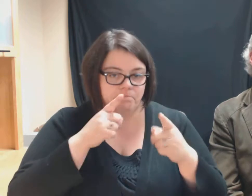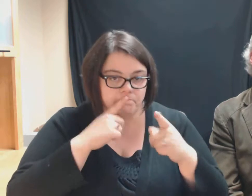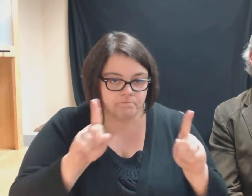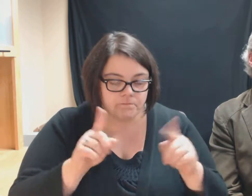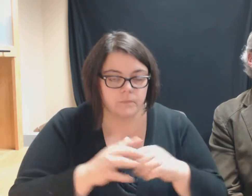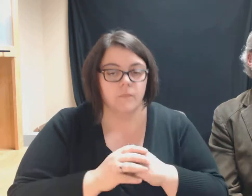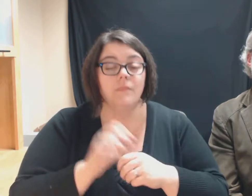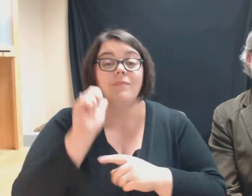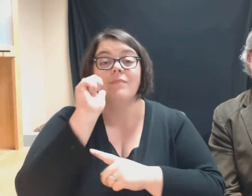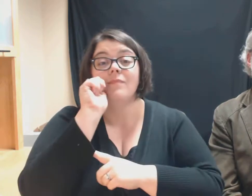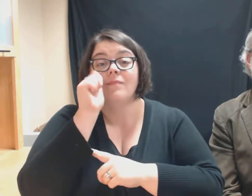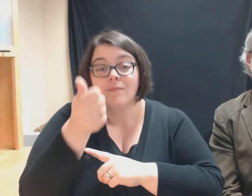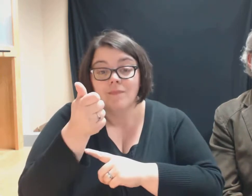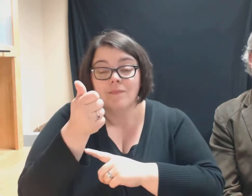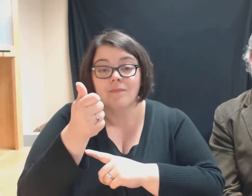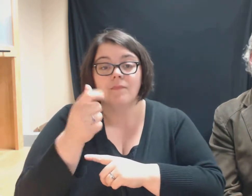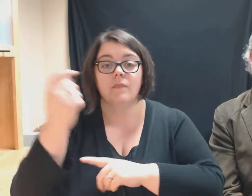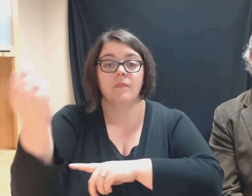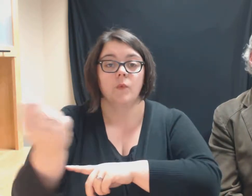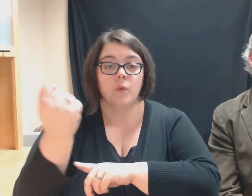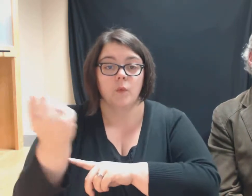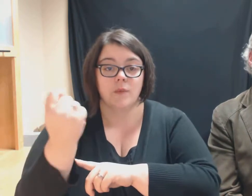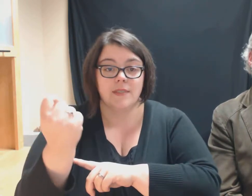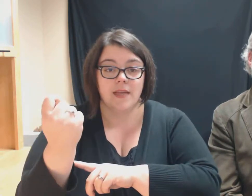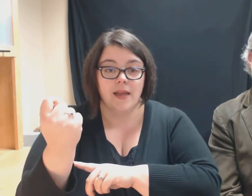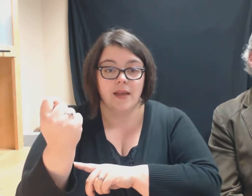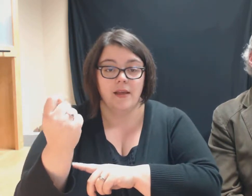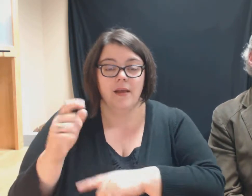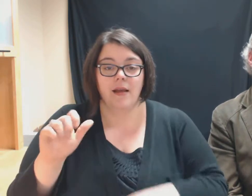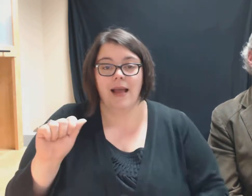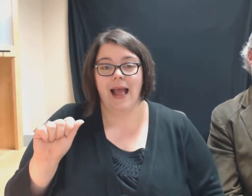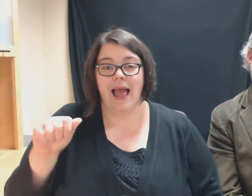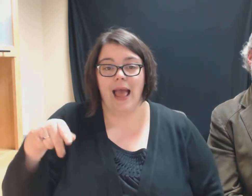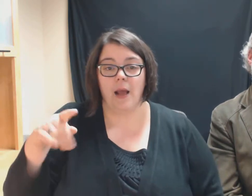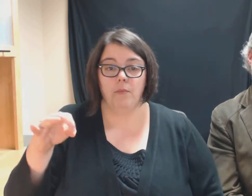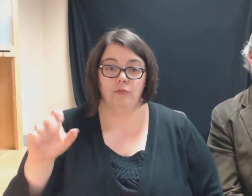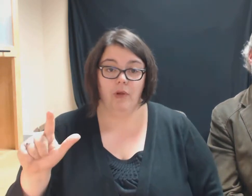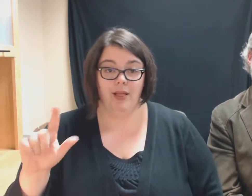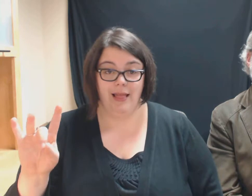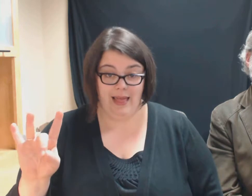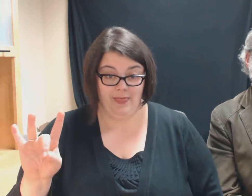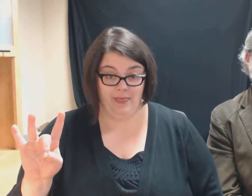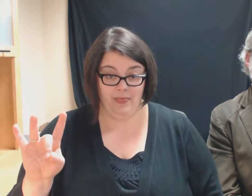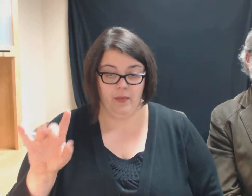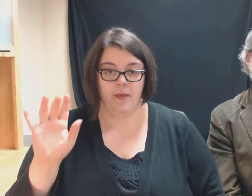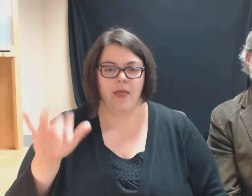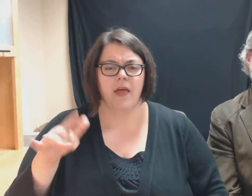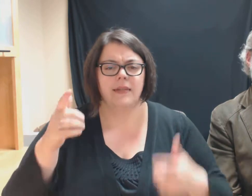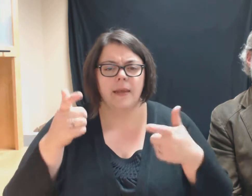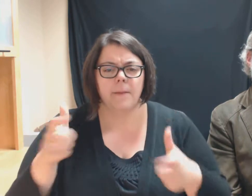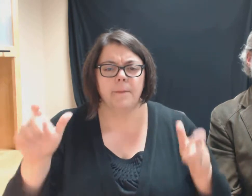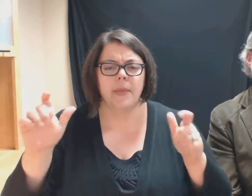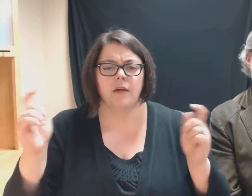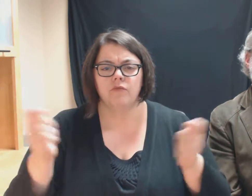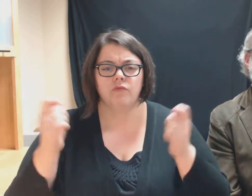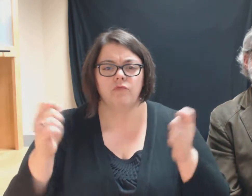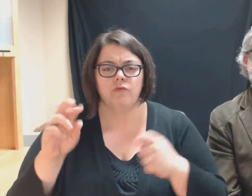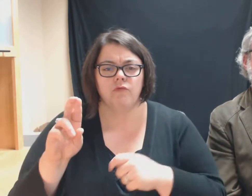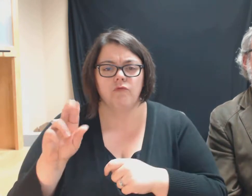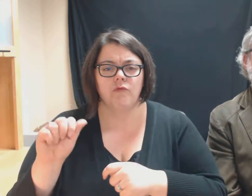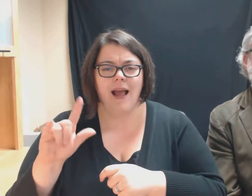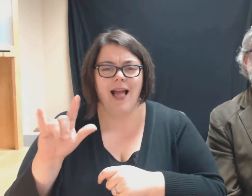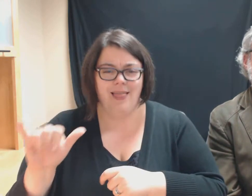8th, is the big Caring Force rally at the State House from 10 a.m.